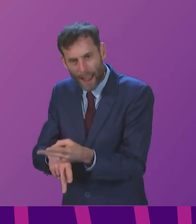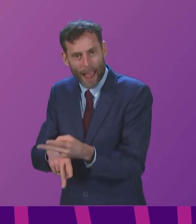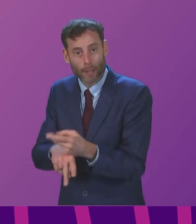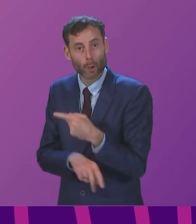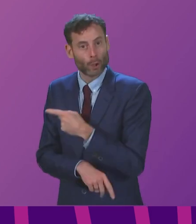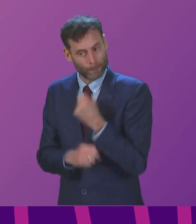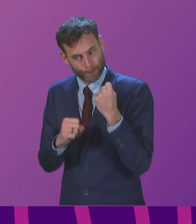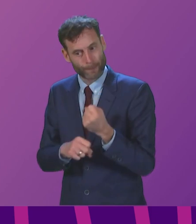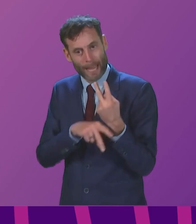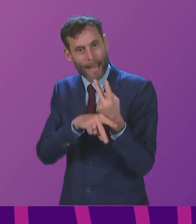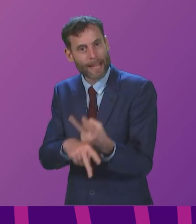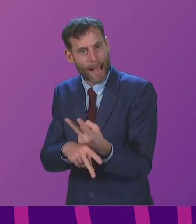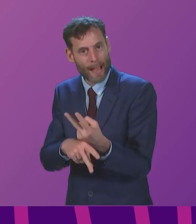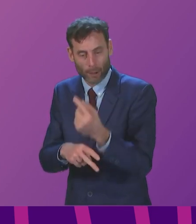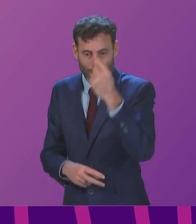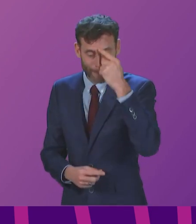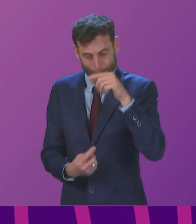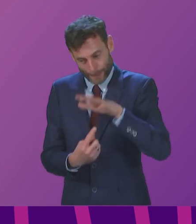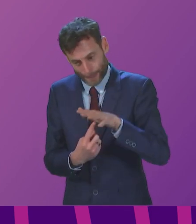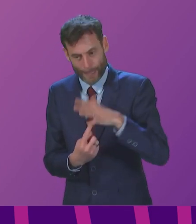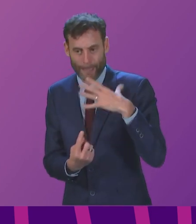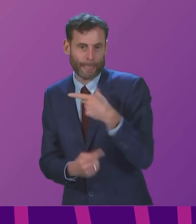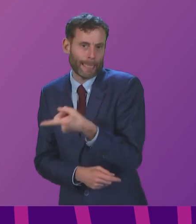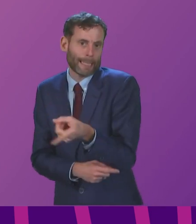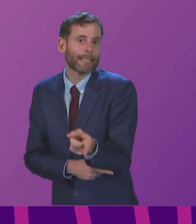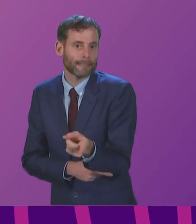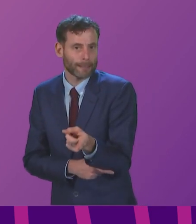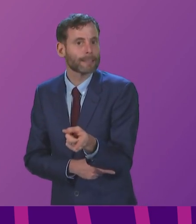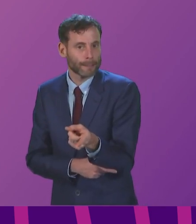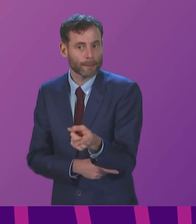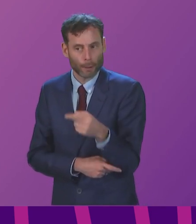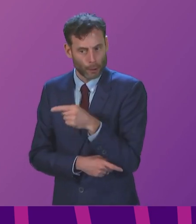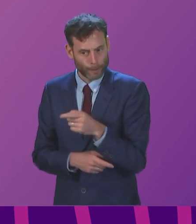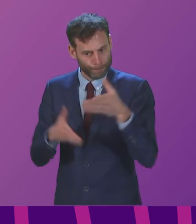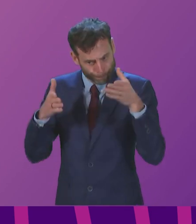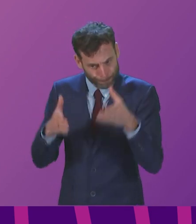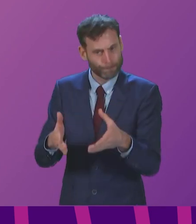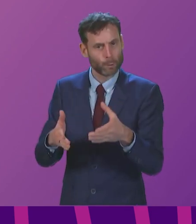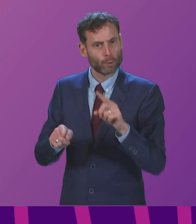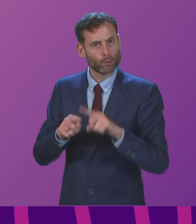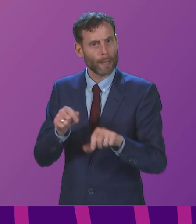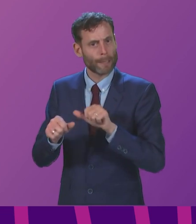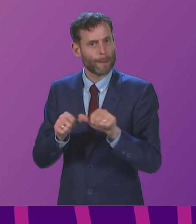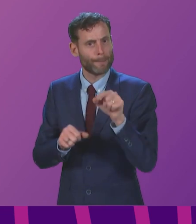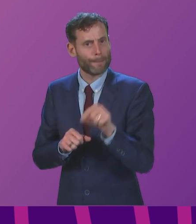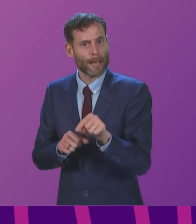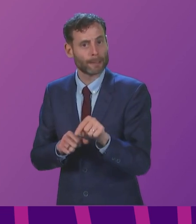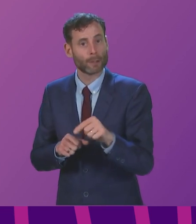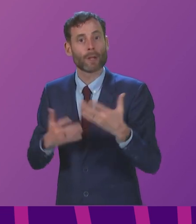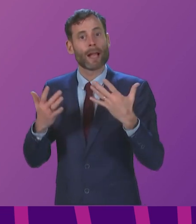She dealt with the need she was given and did what she could. So today,